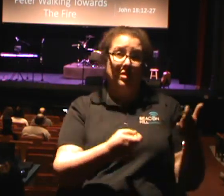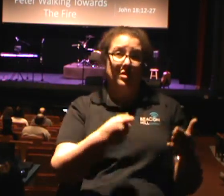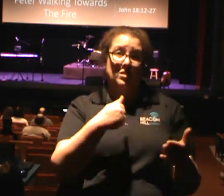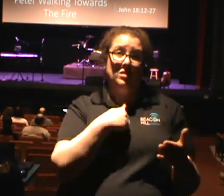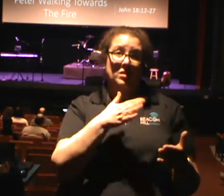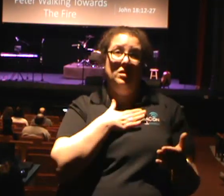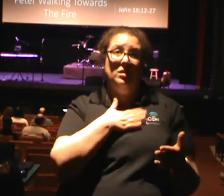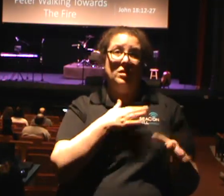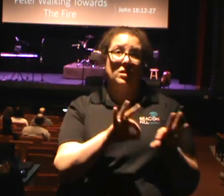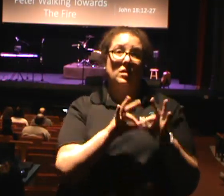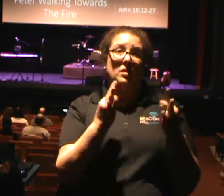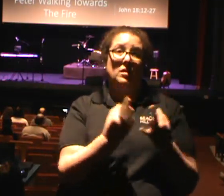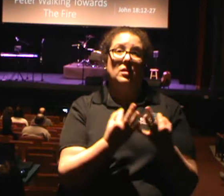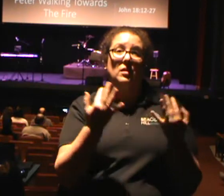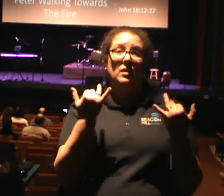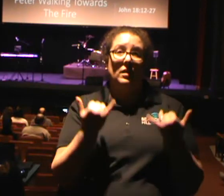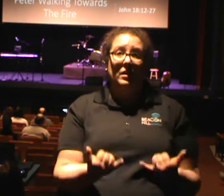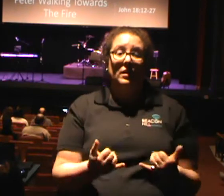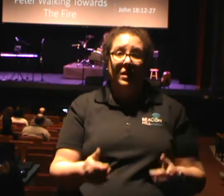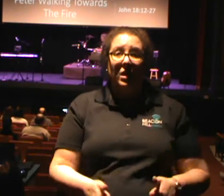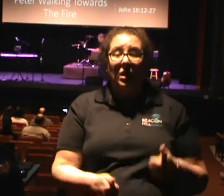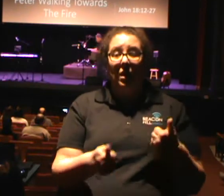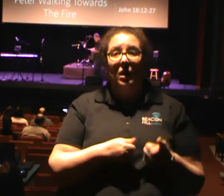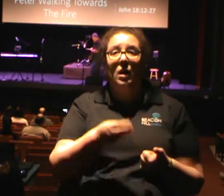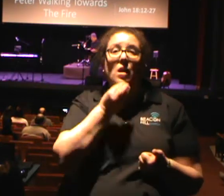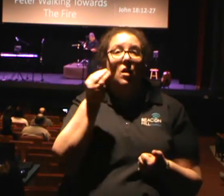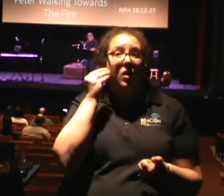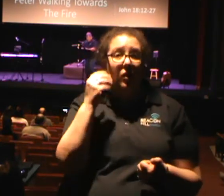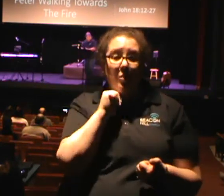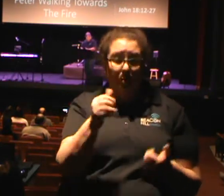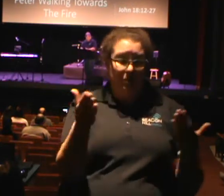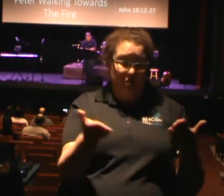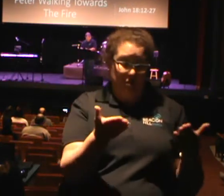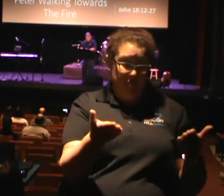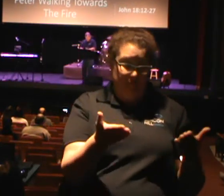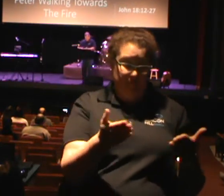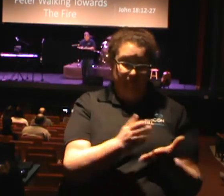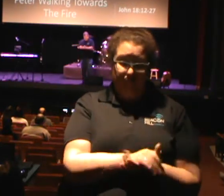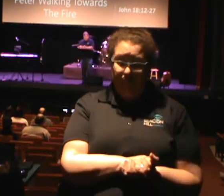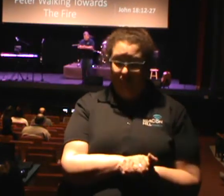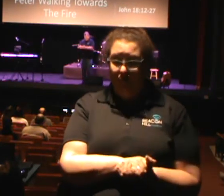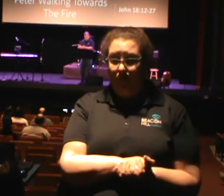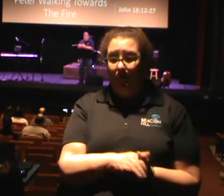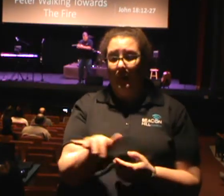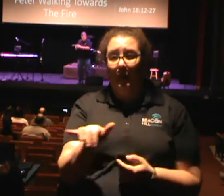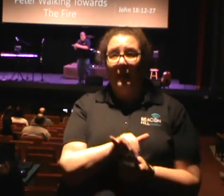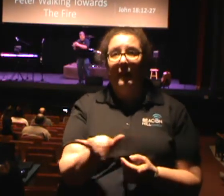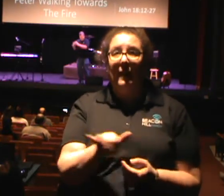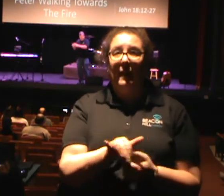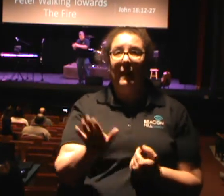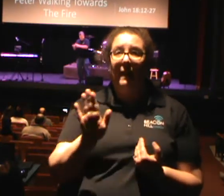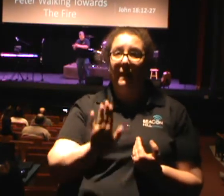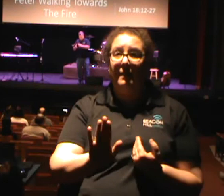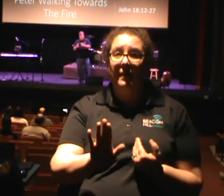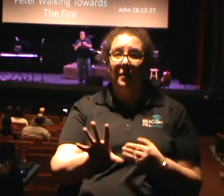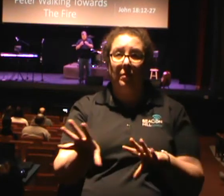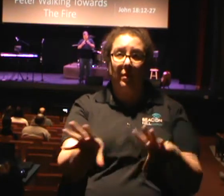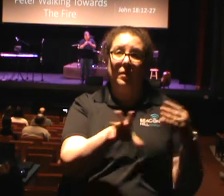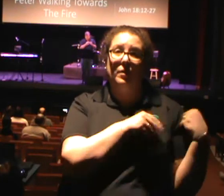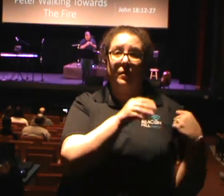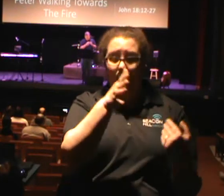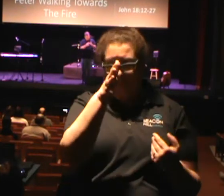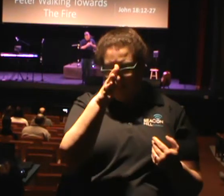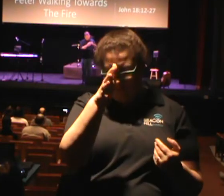And now I'm living hauntless here in Monroe Park. And as they were leaving that man, this